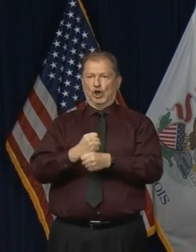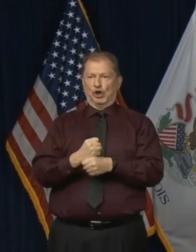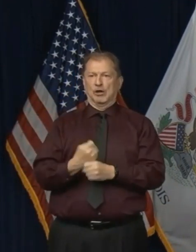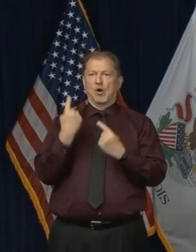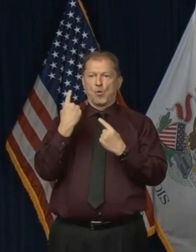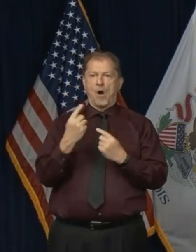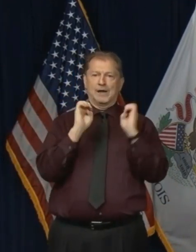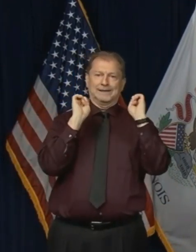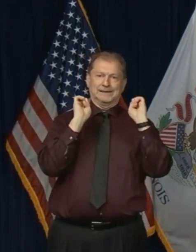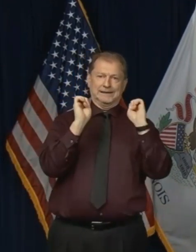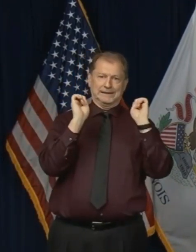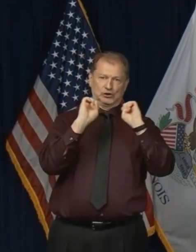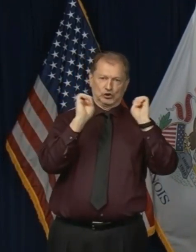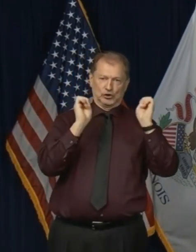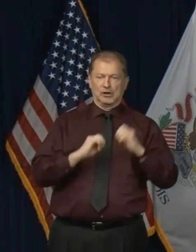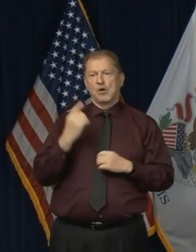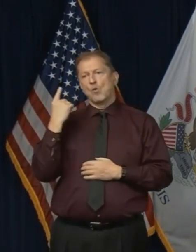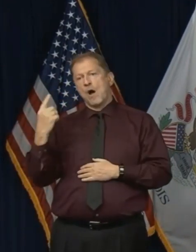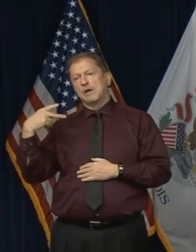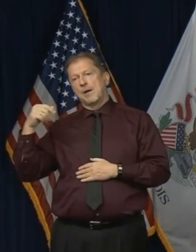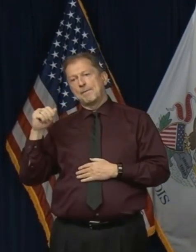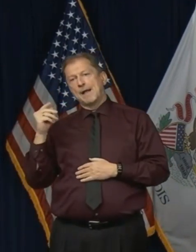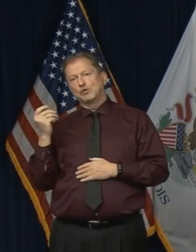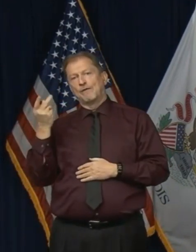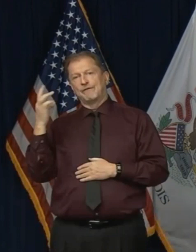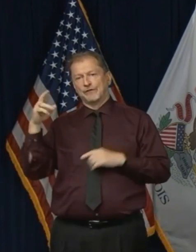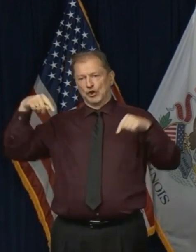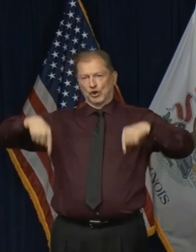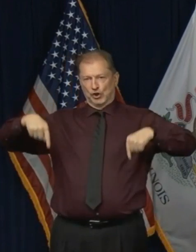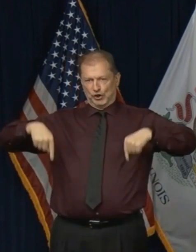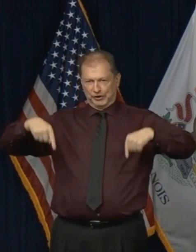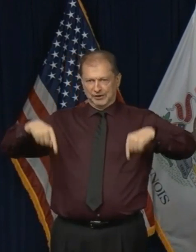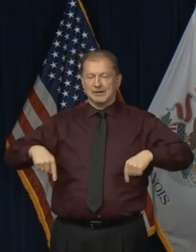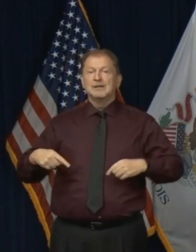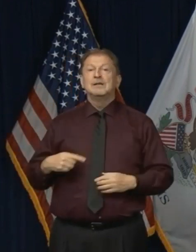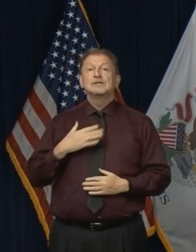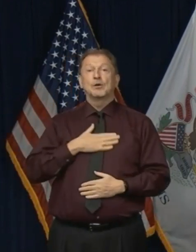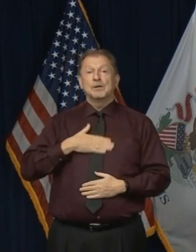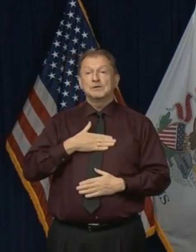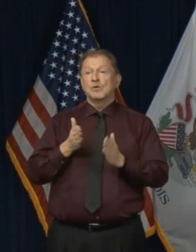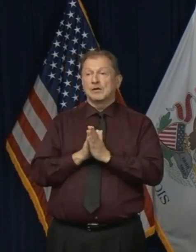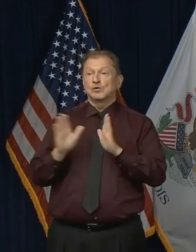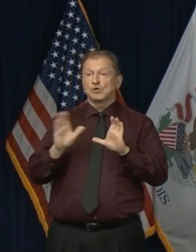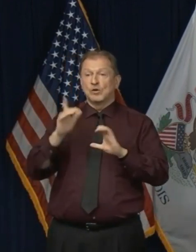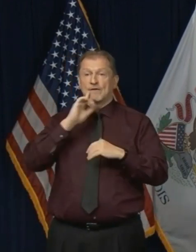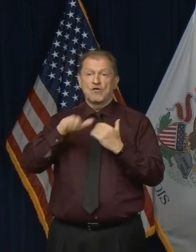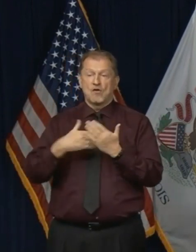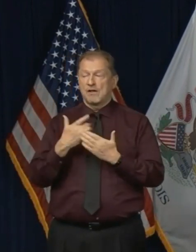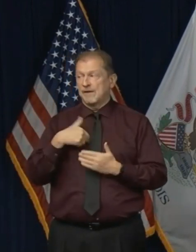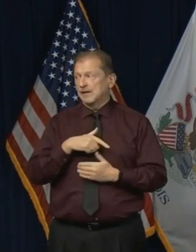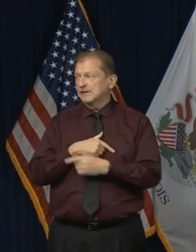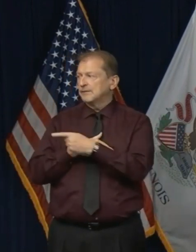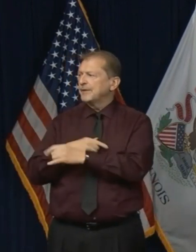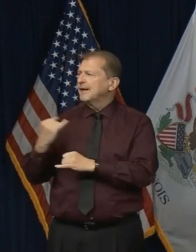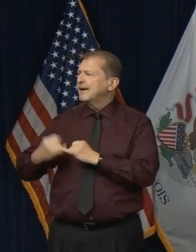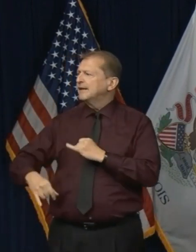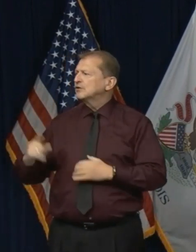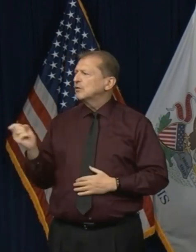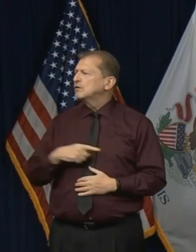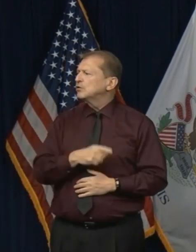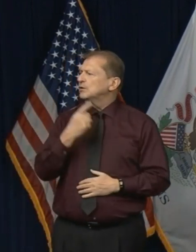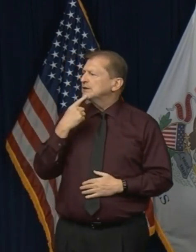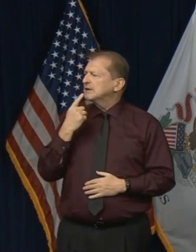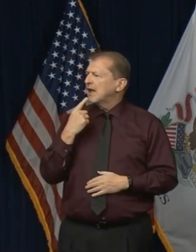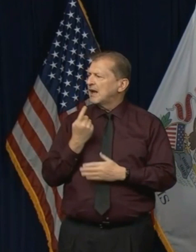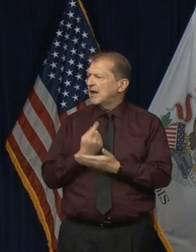uh, do something unusual on the way that you worship. And I ask you please to do that for all of us. This will be our last question. You said